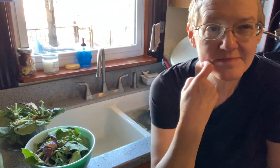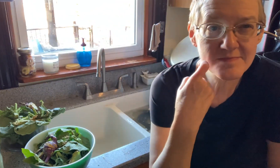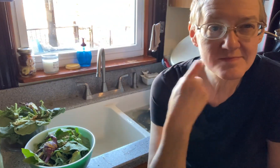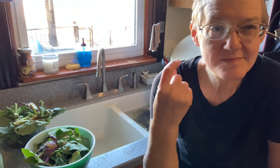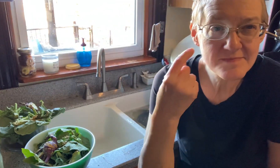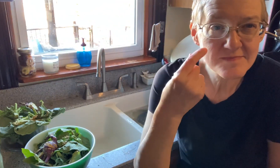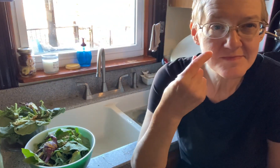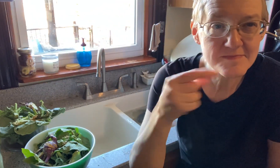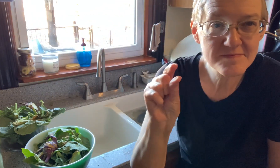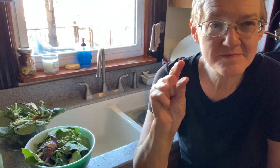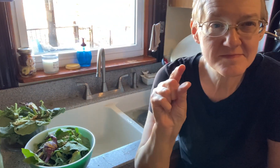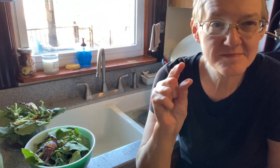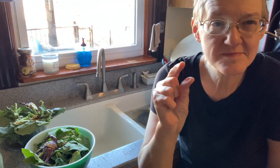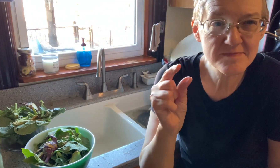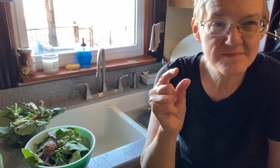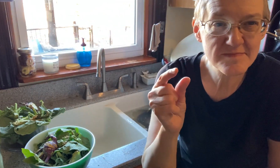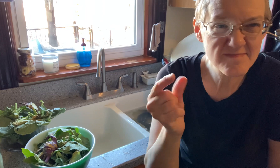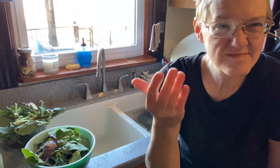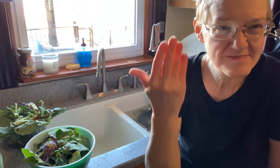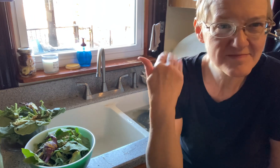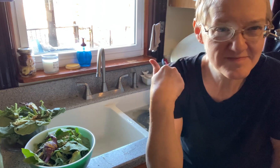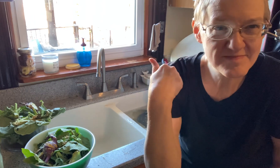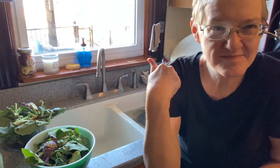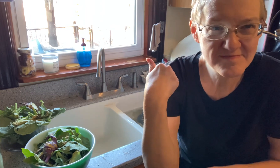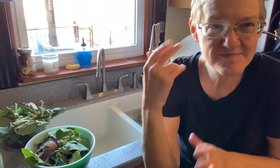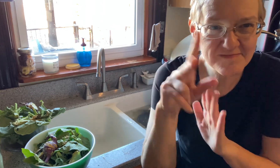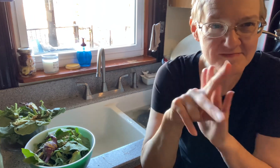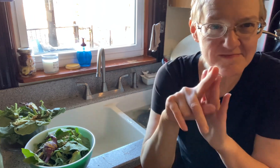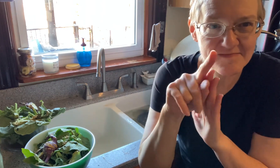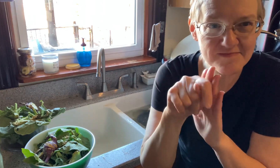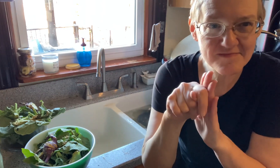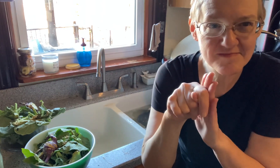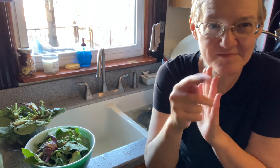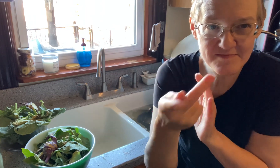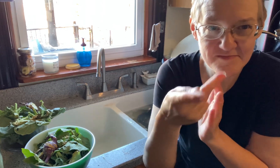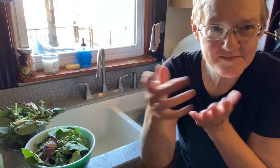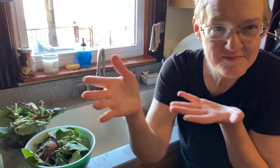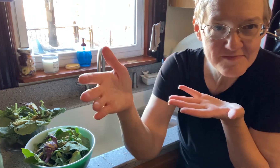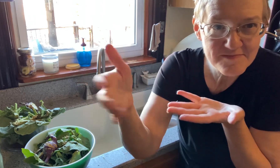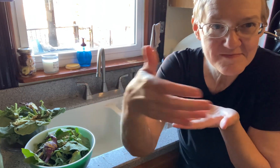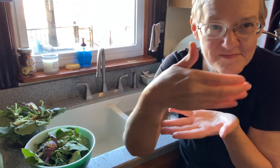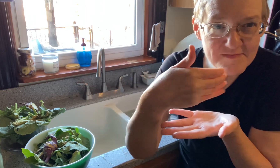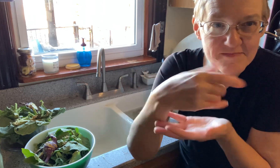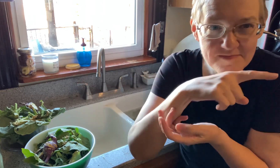those are those the greens that we harvested and dehydrated in our last video